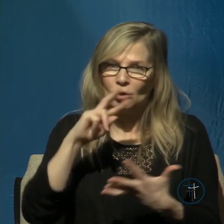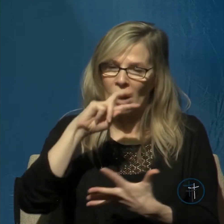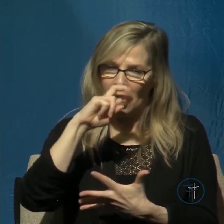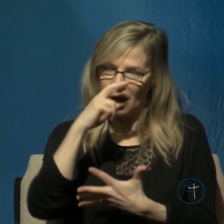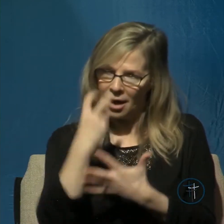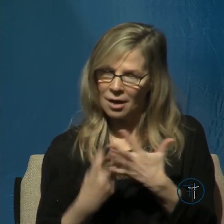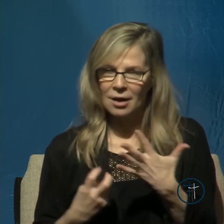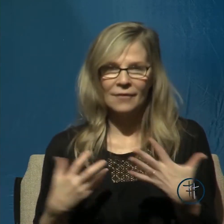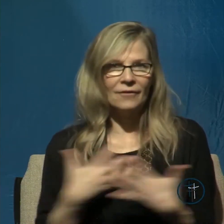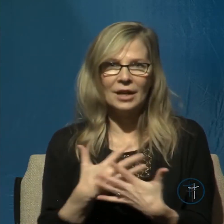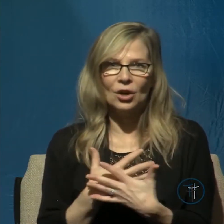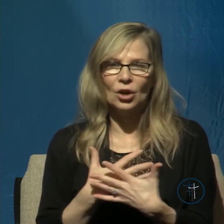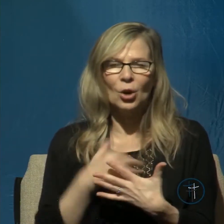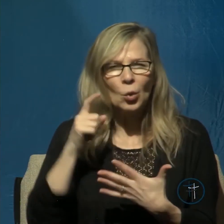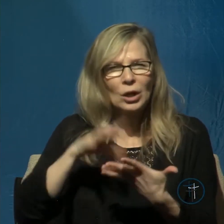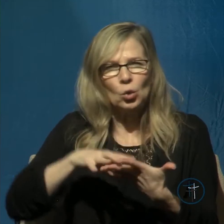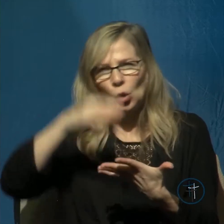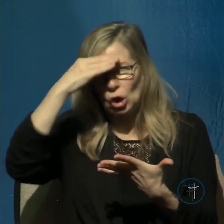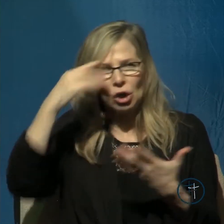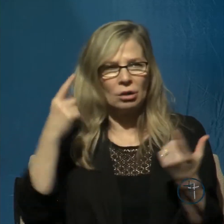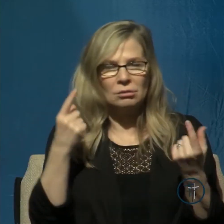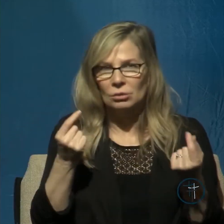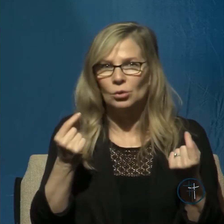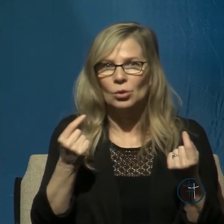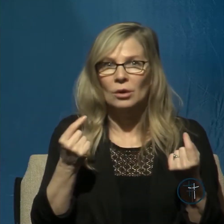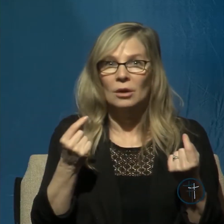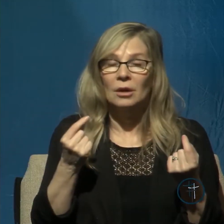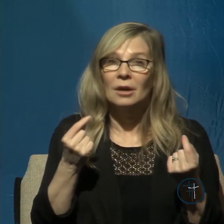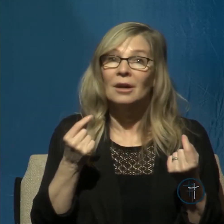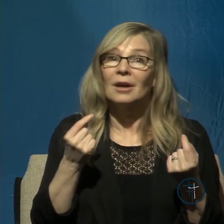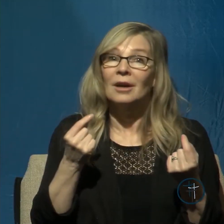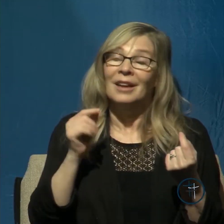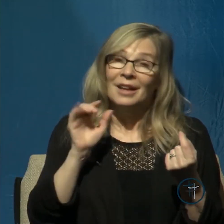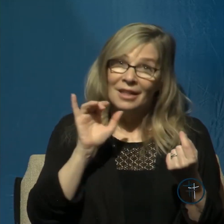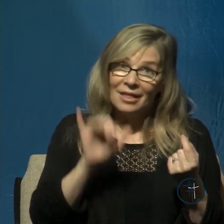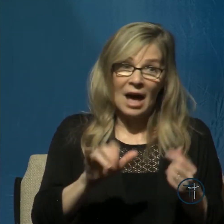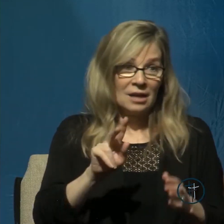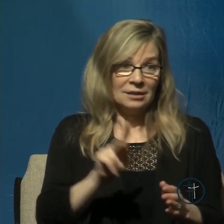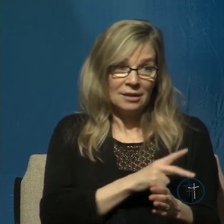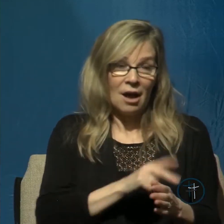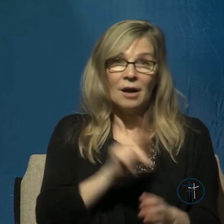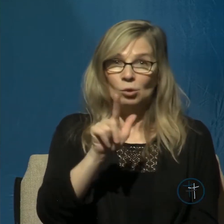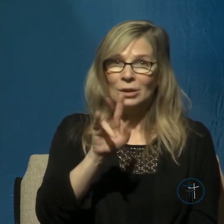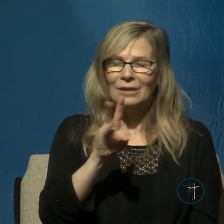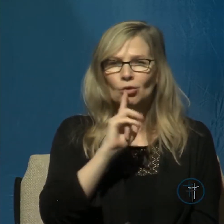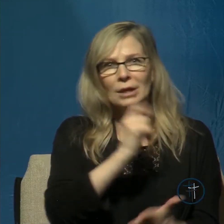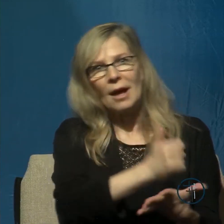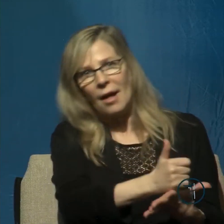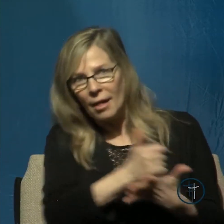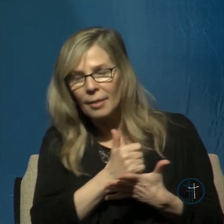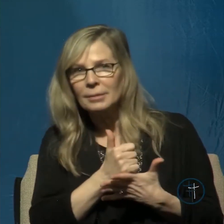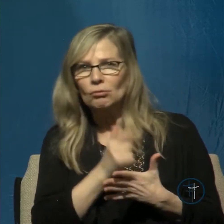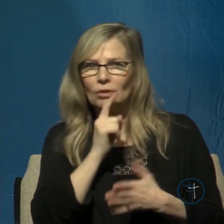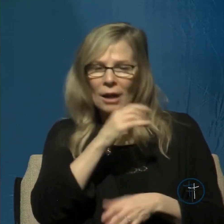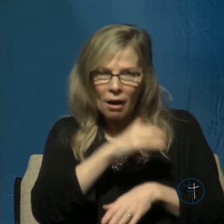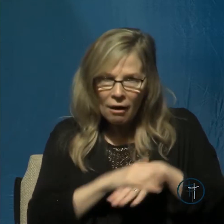learn what to do. And that's why Psalm 27 is so helpful. It's so comforting. It's so encouraging,